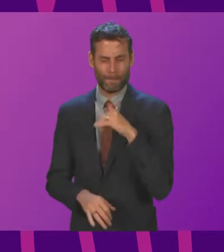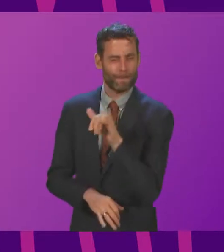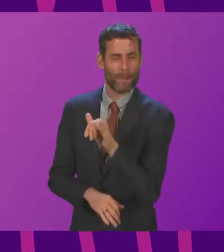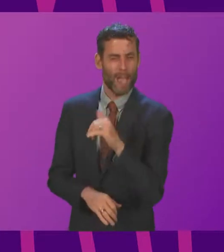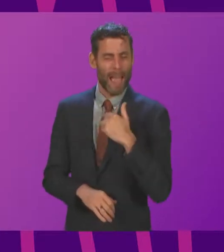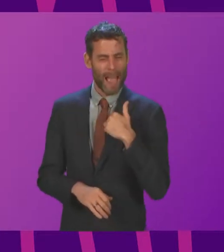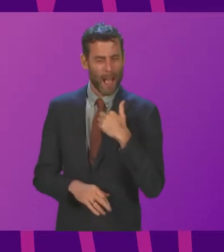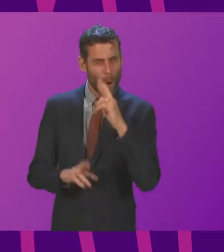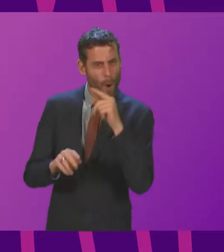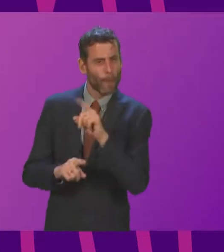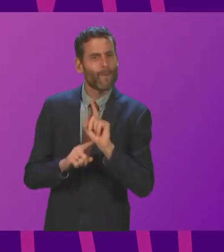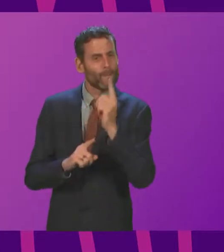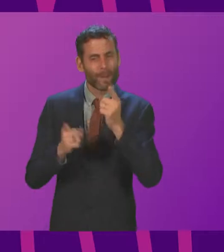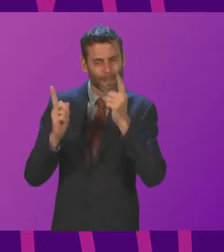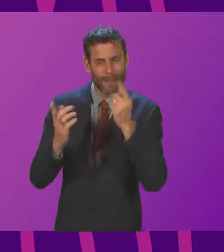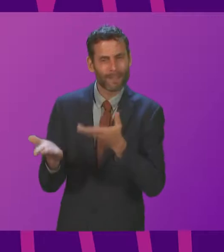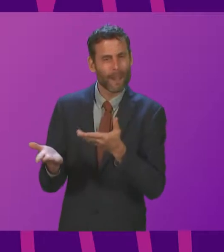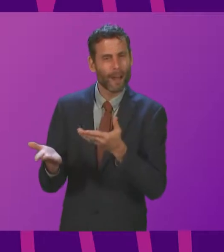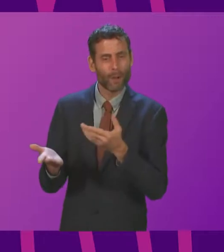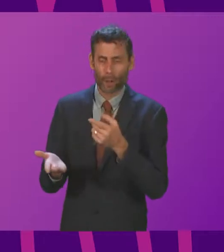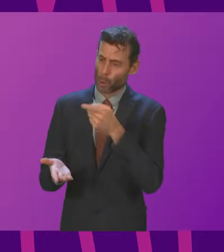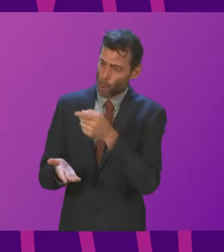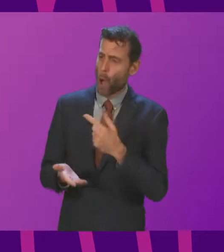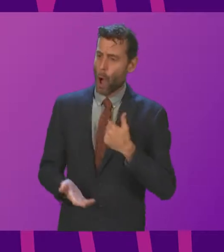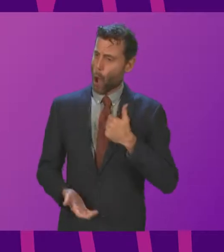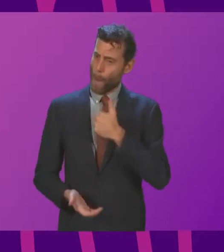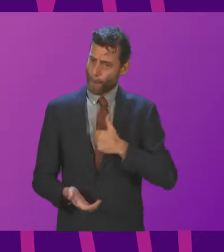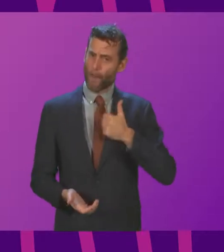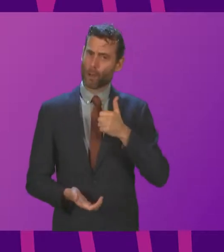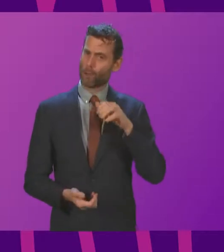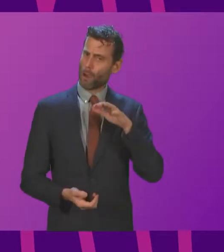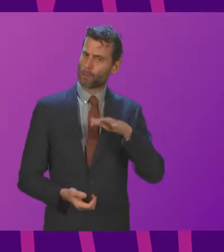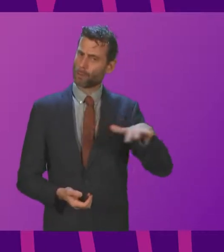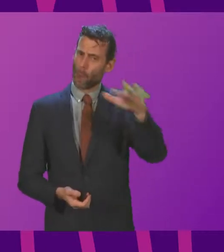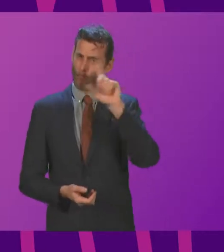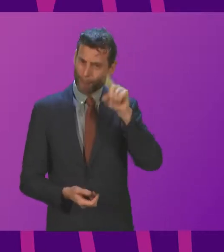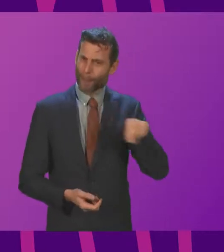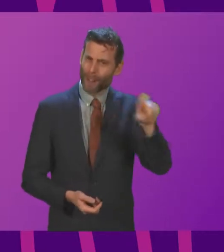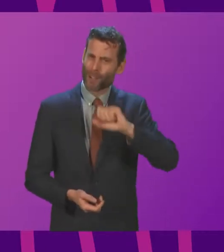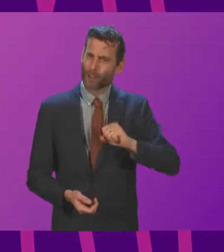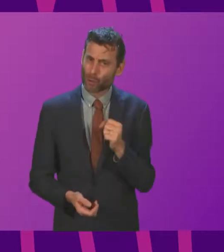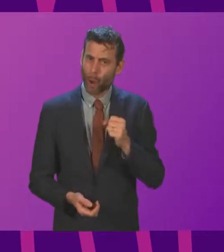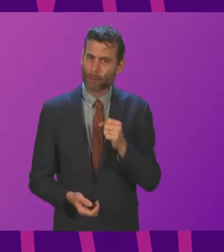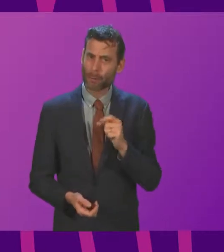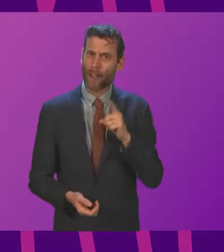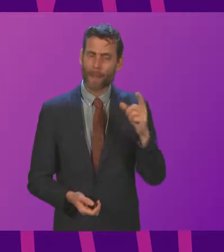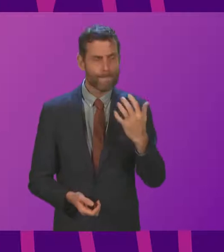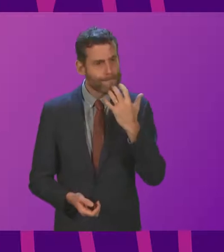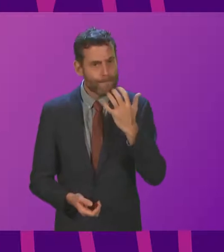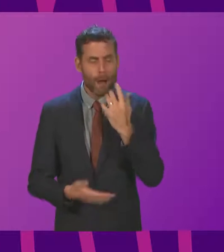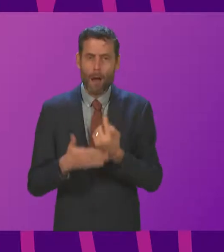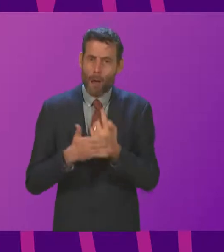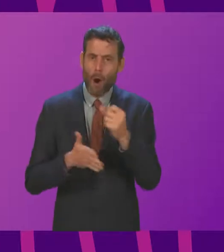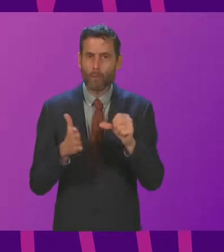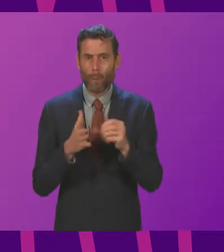Minister might have taken the opportunity to apologise to people across Scotland who have faced this disruption since March.